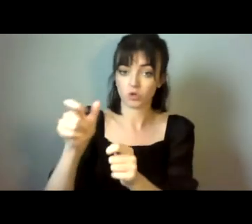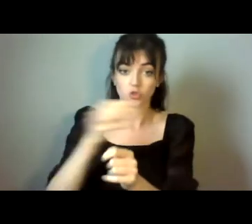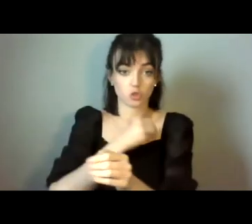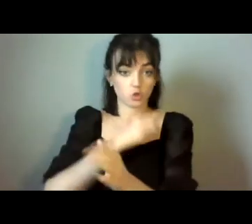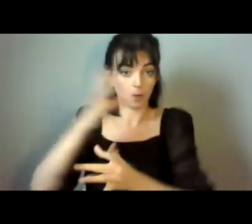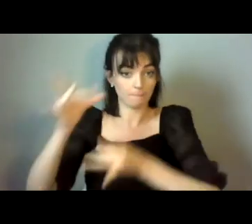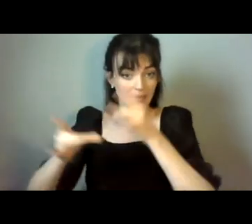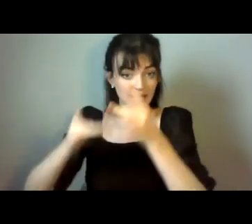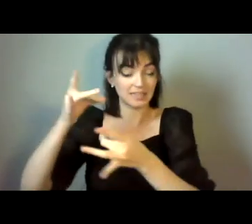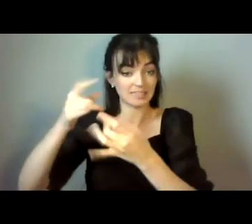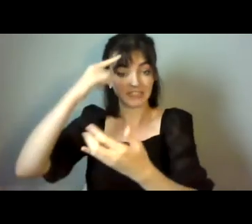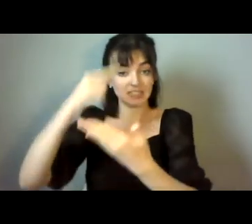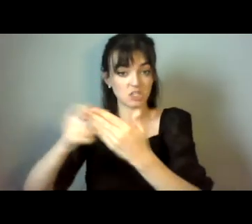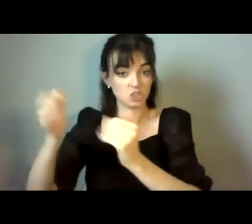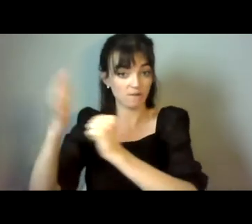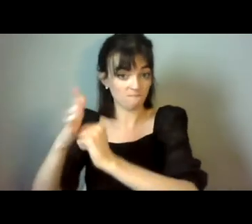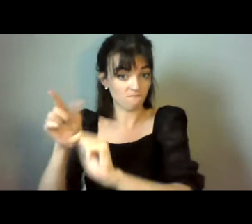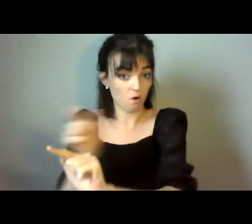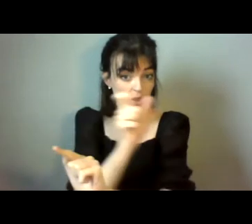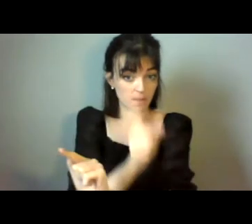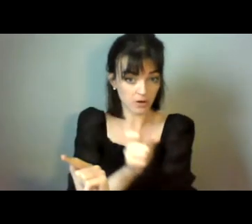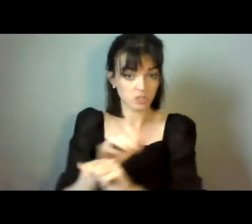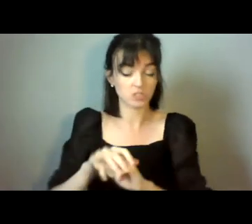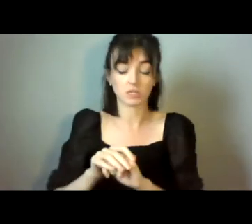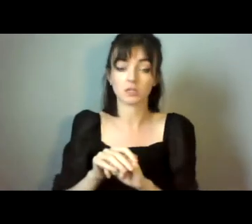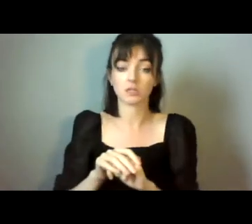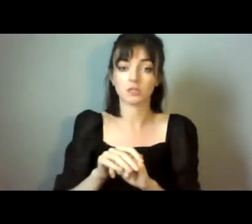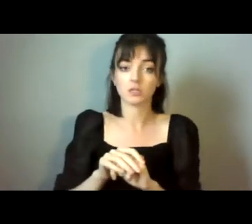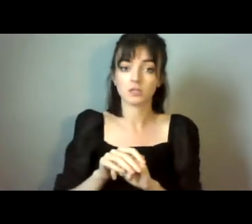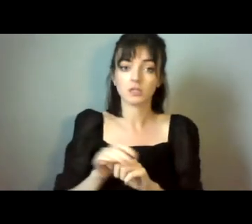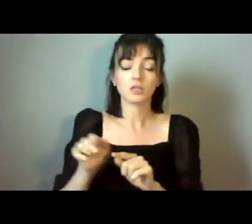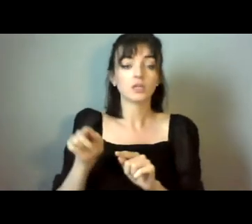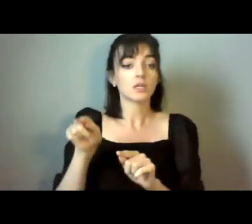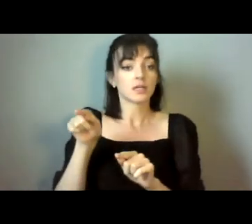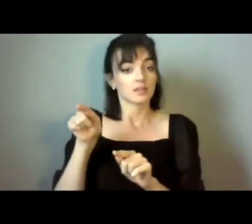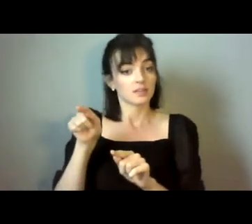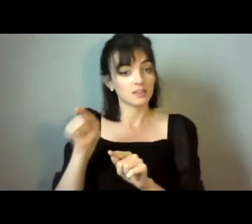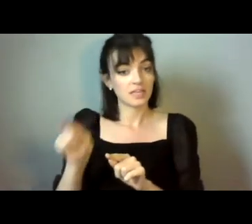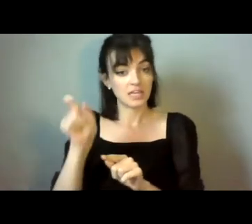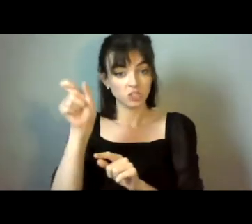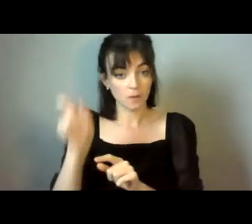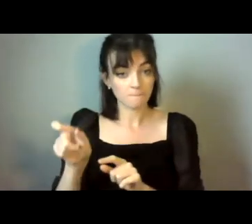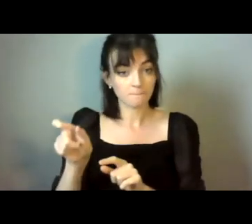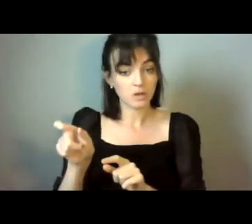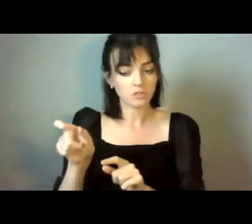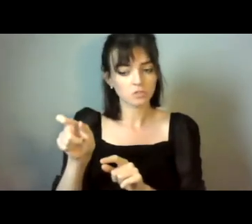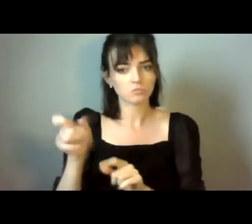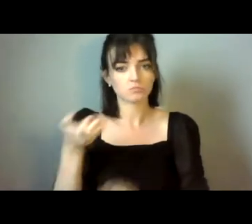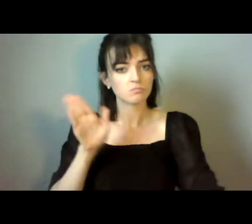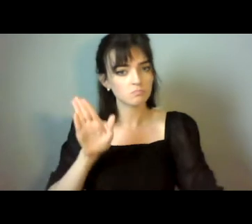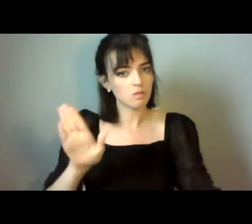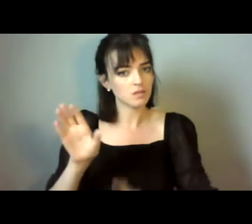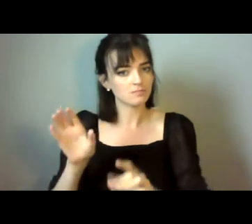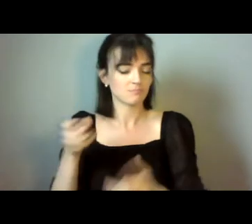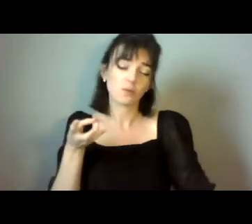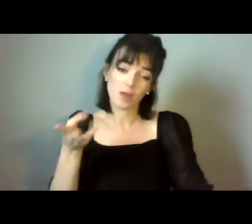decision for the person, they also have a challenge to